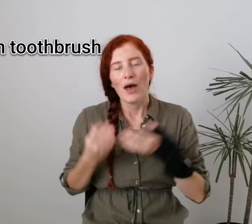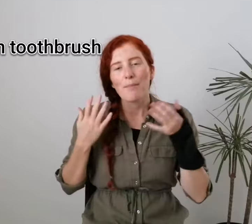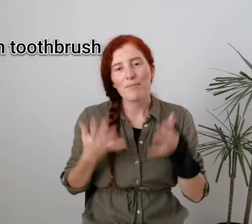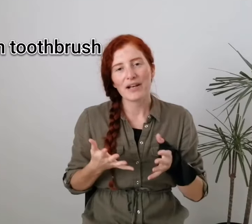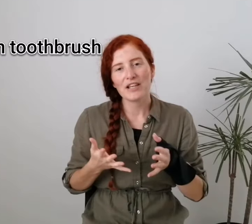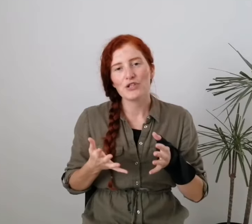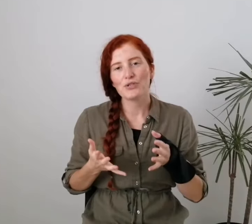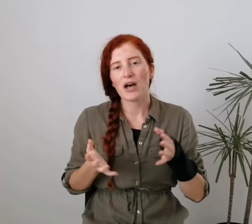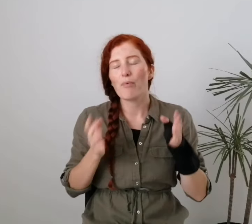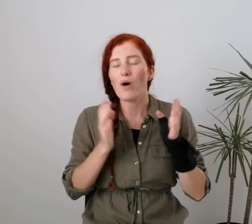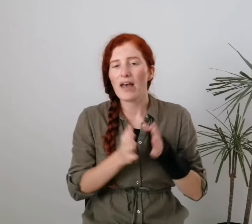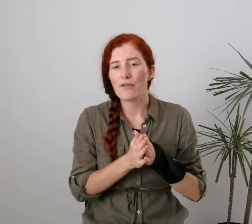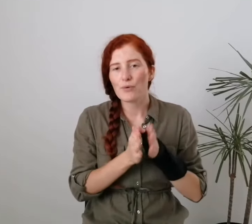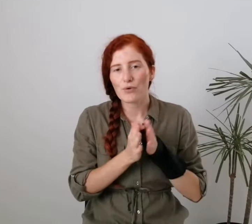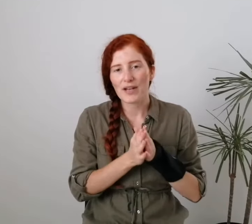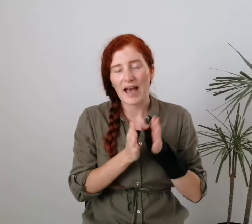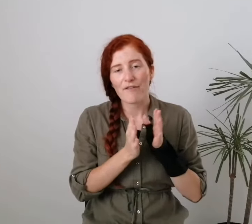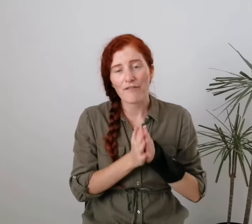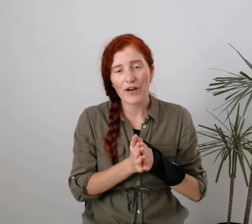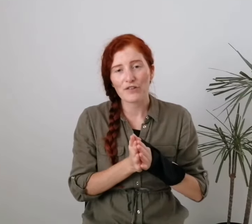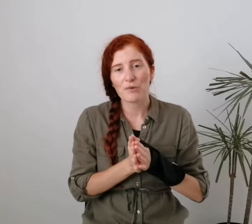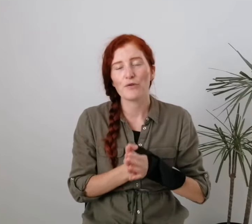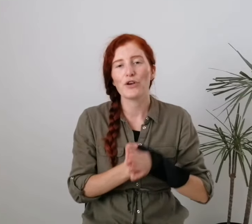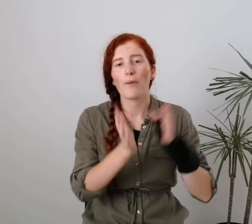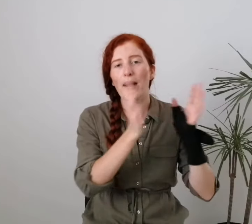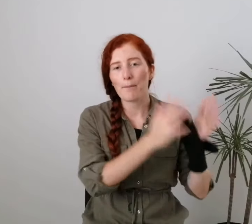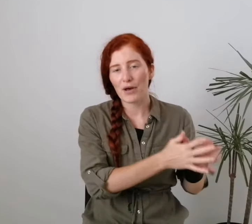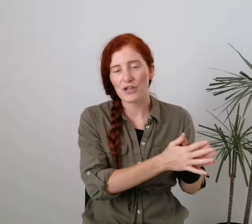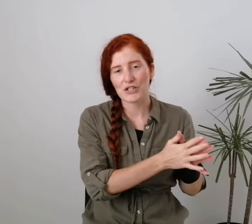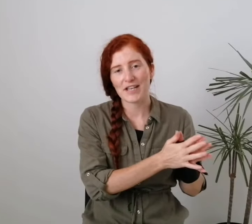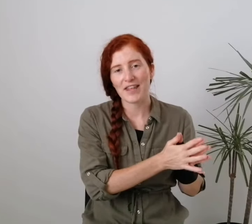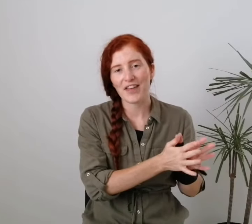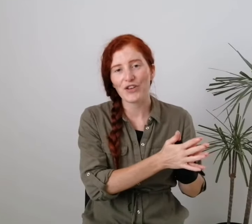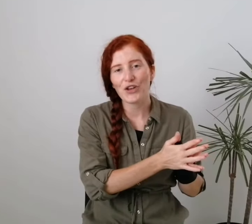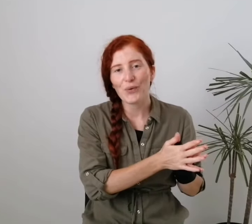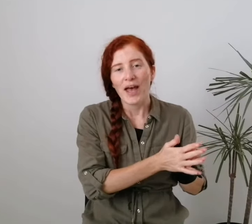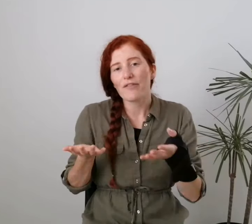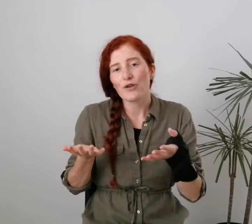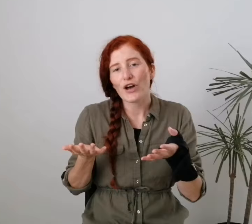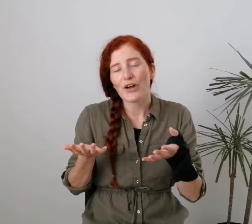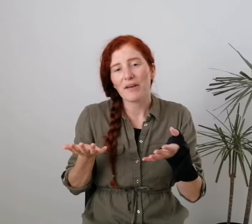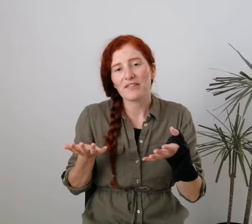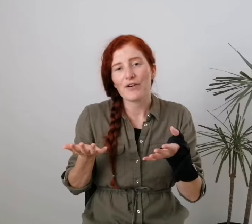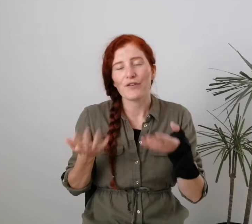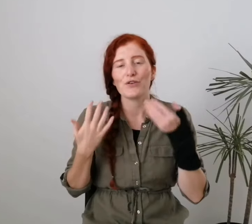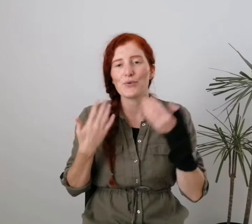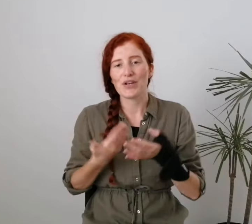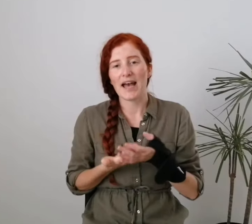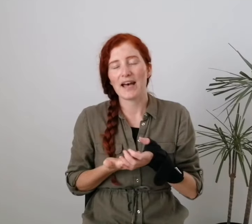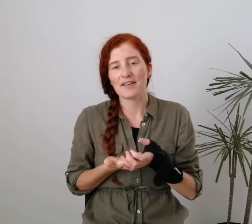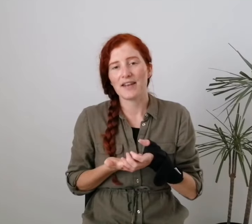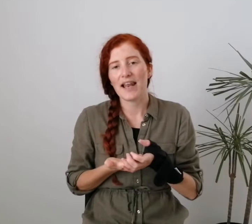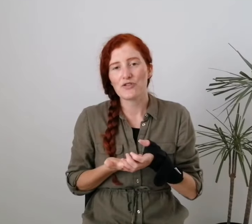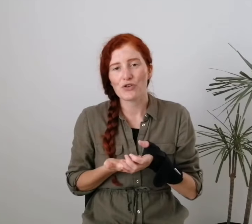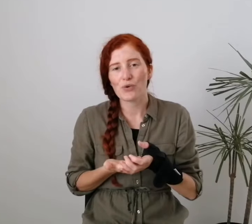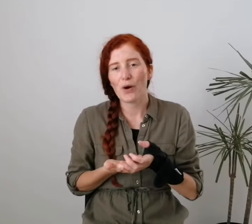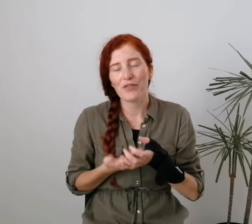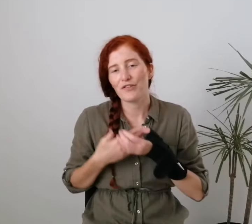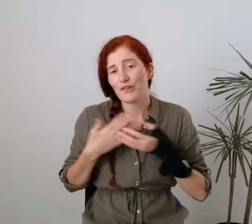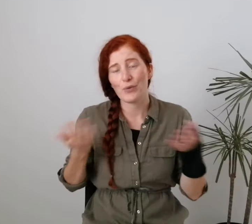but please use up whatever you already have first before you go out and purchase anything new. Or if you're like myself and you already had an electrical one that still